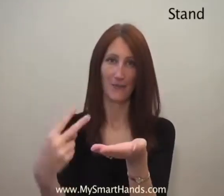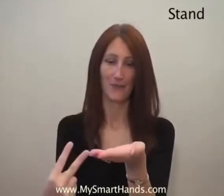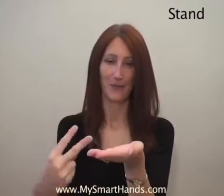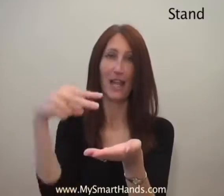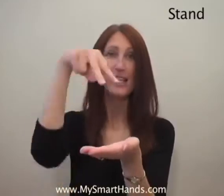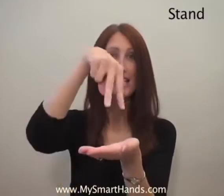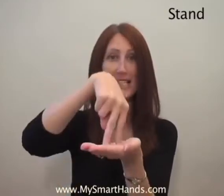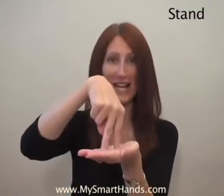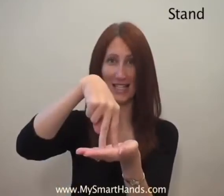Stand. Stand.